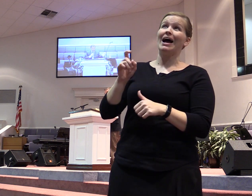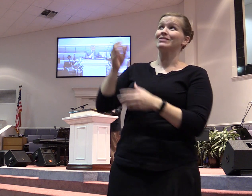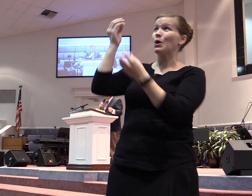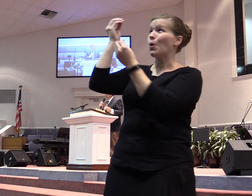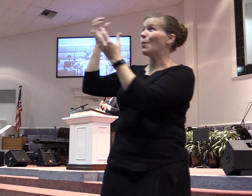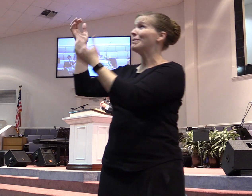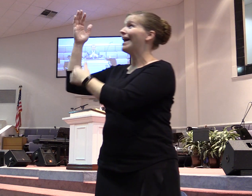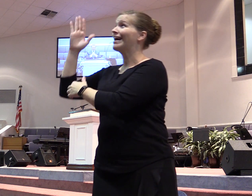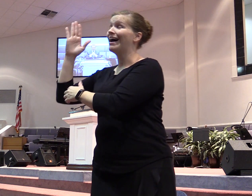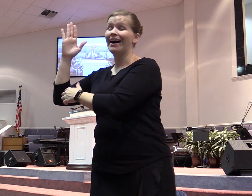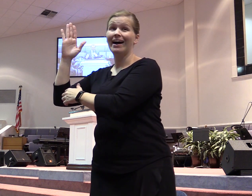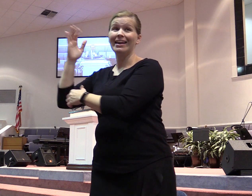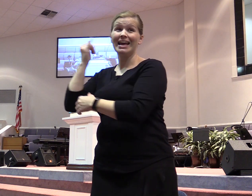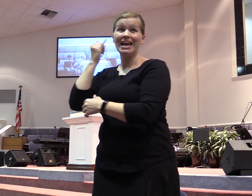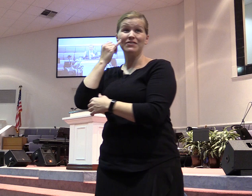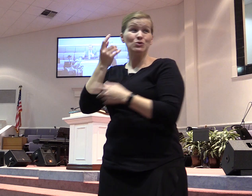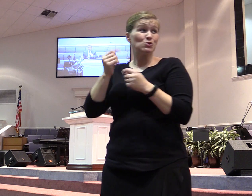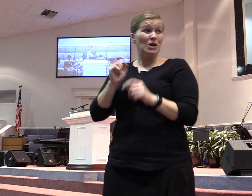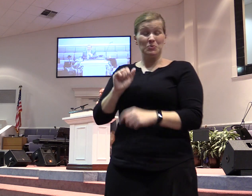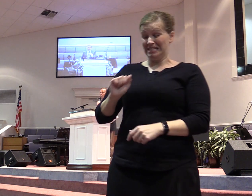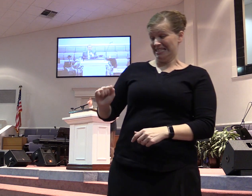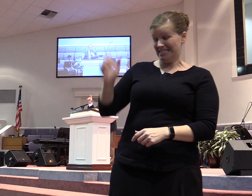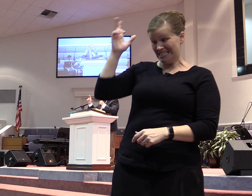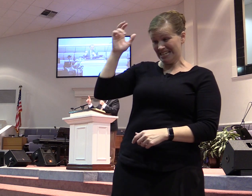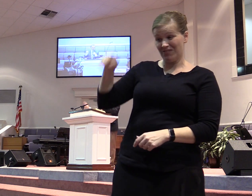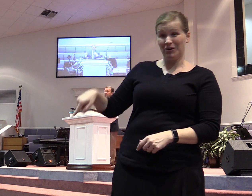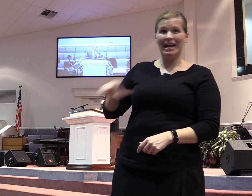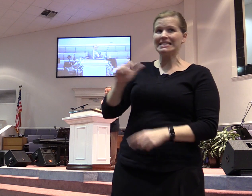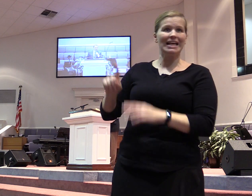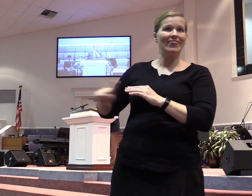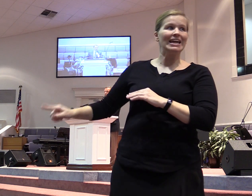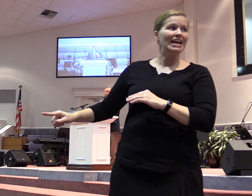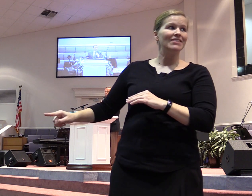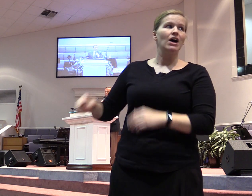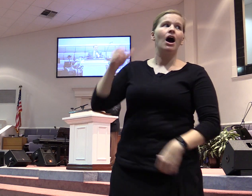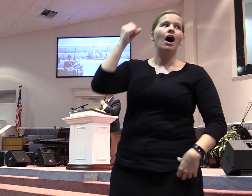And so if you keep resisting the devil and he does not leave you, understand this, somewhere there's a submission problem.